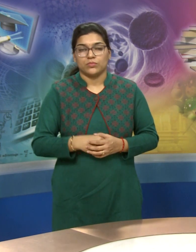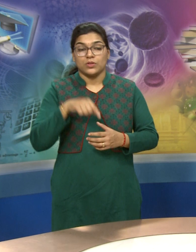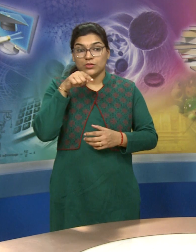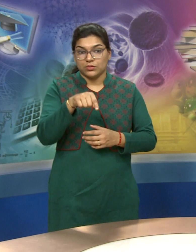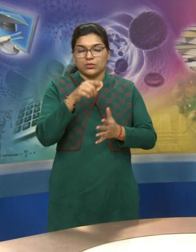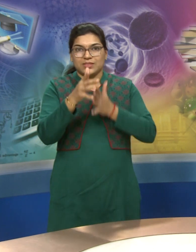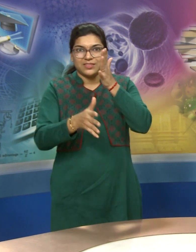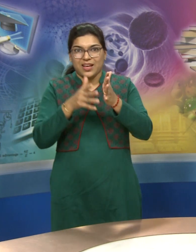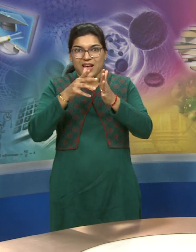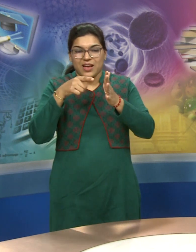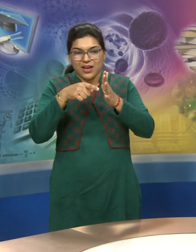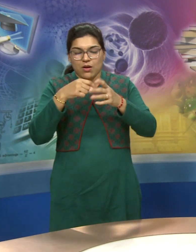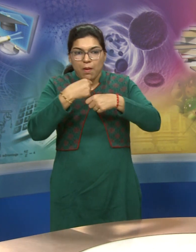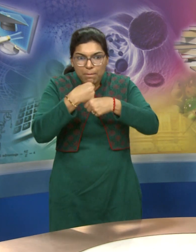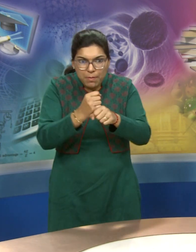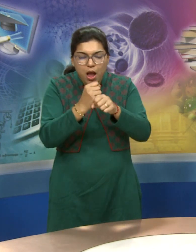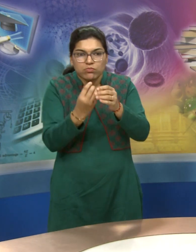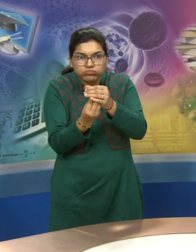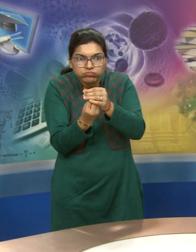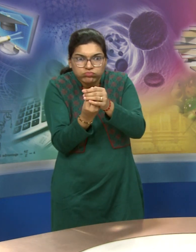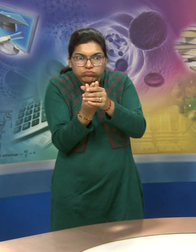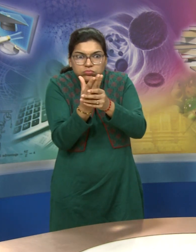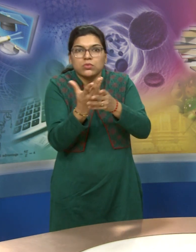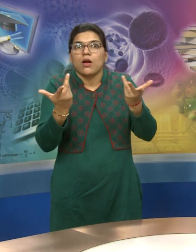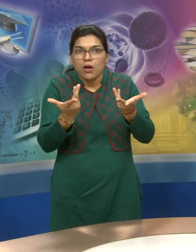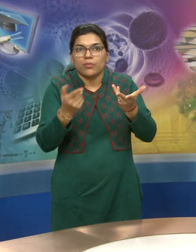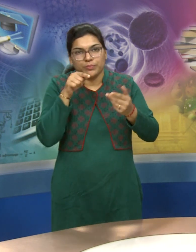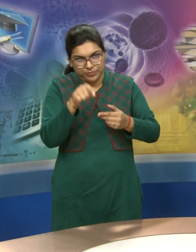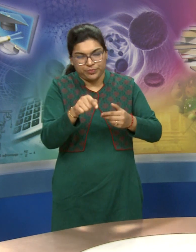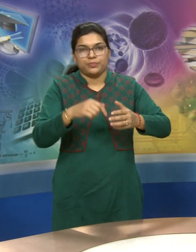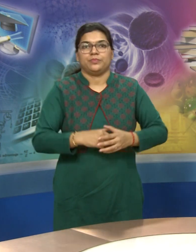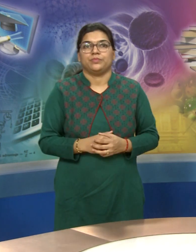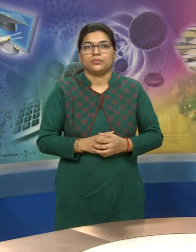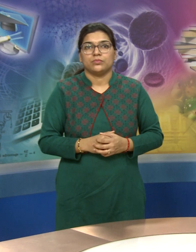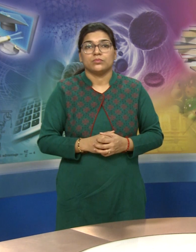4.4 creative language production